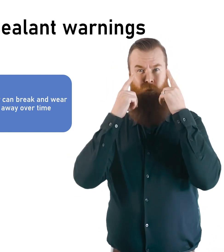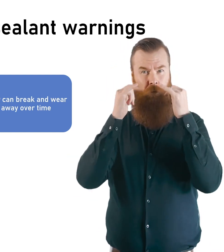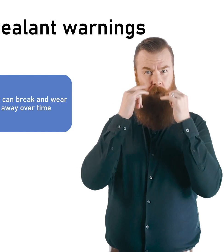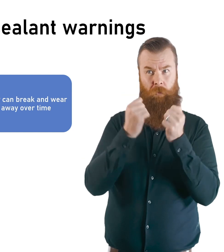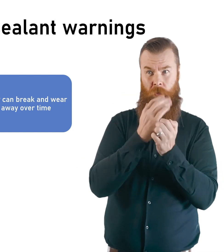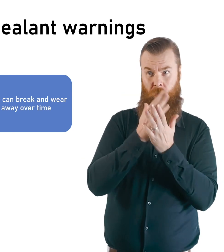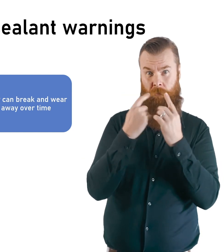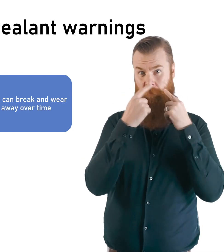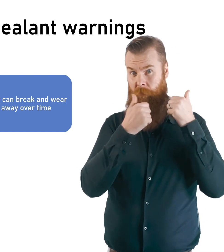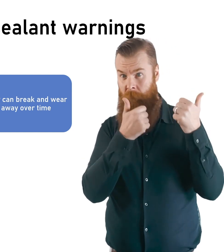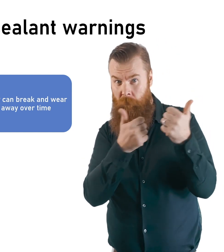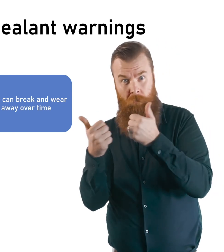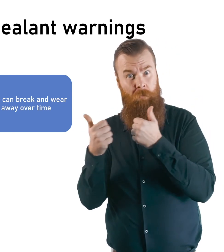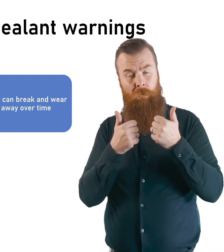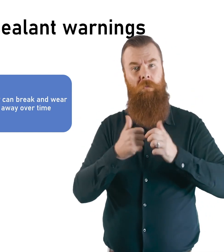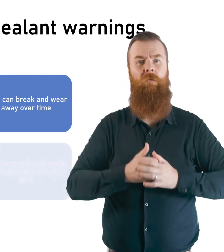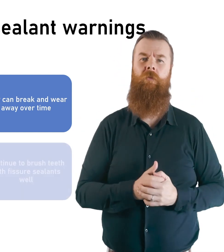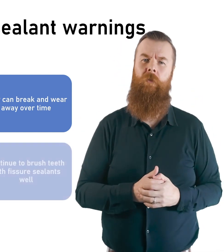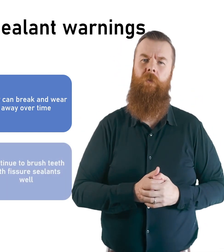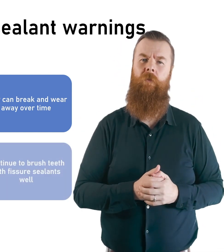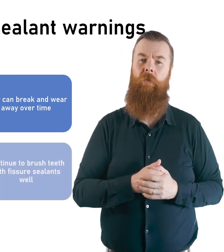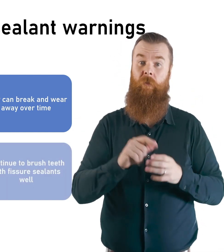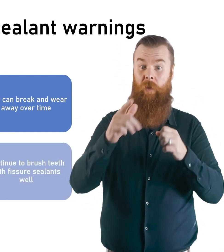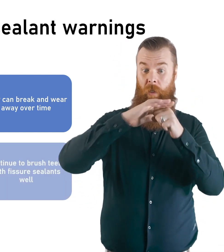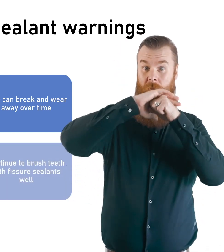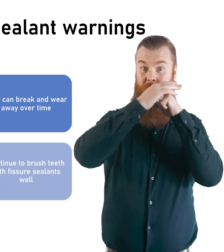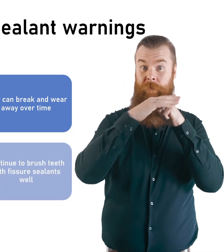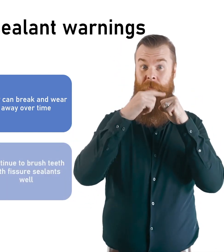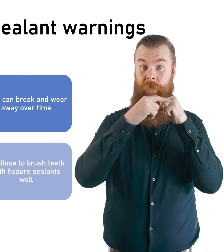Teeth with fissure sealants still need to be brushed every day.